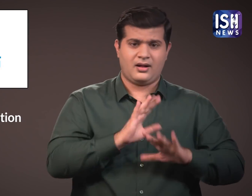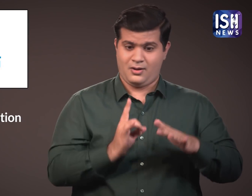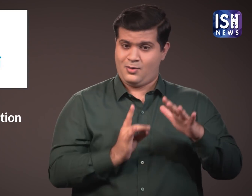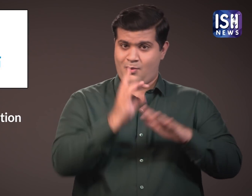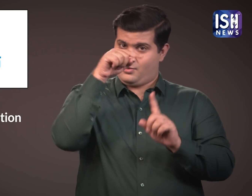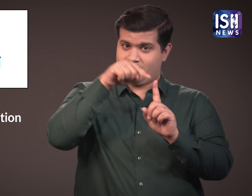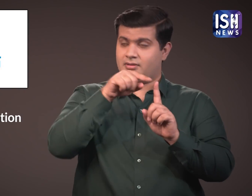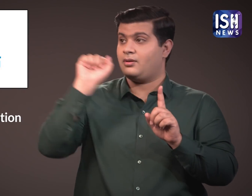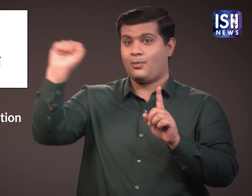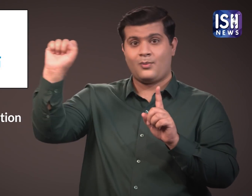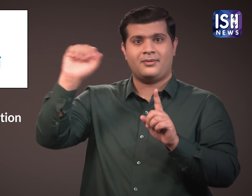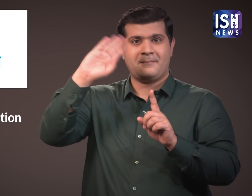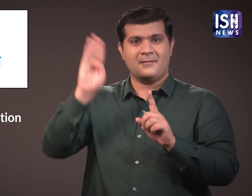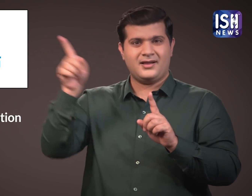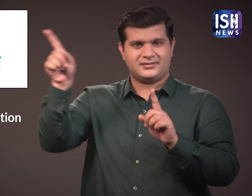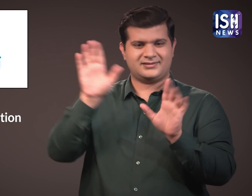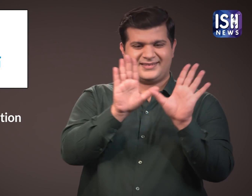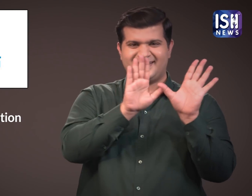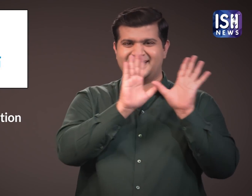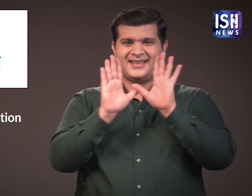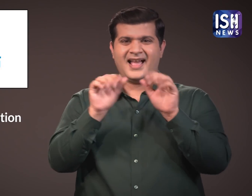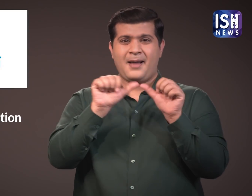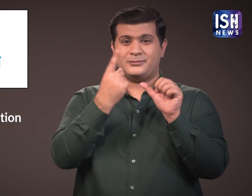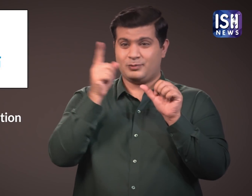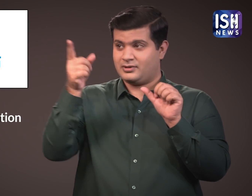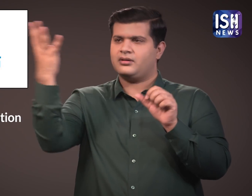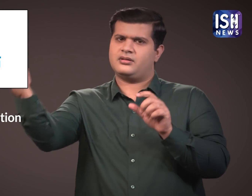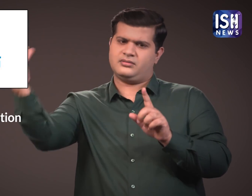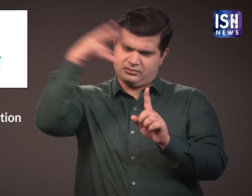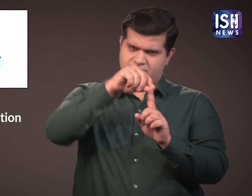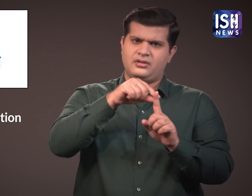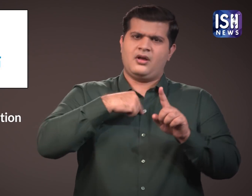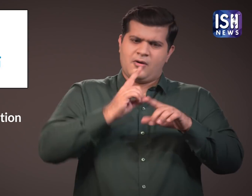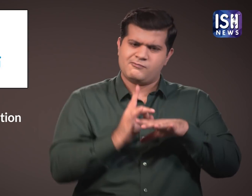we agreed to launch Brazil's satellite via an Indian rocket.